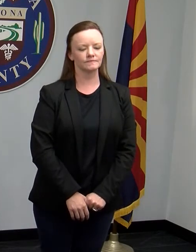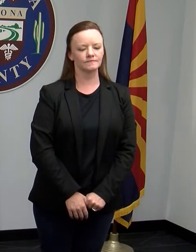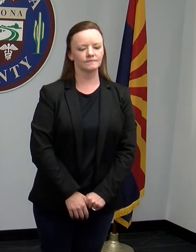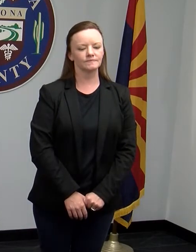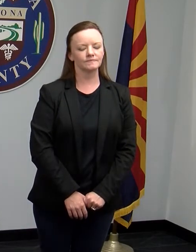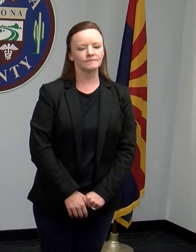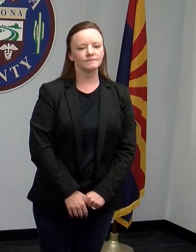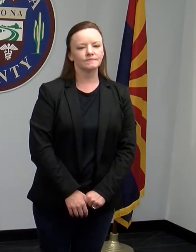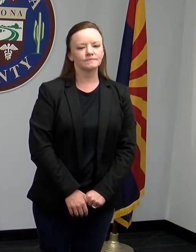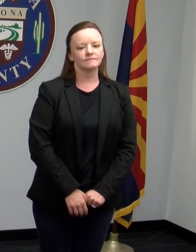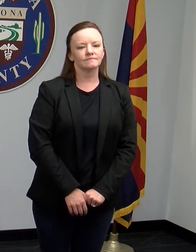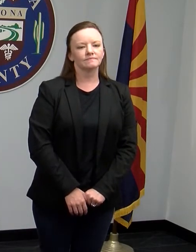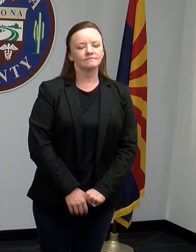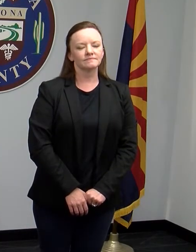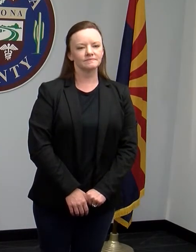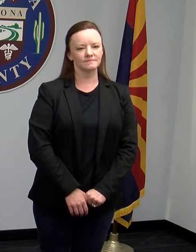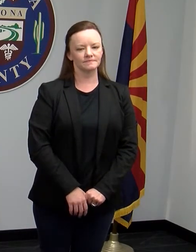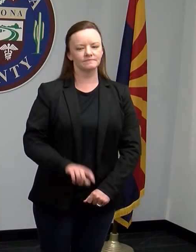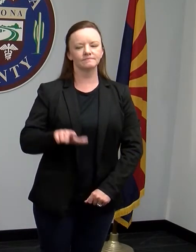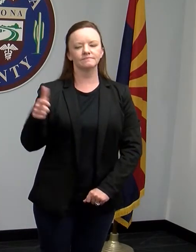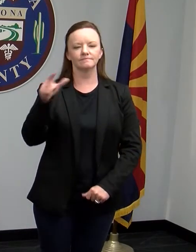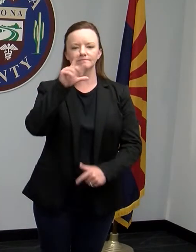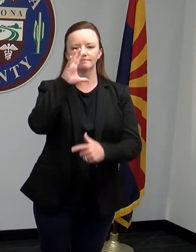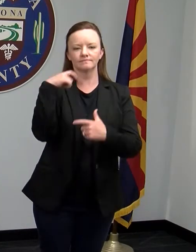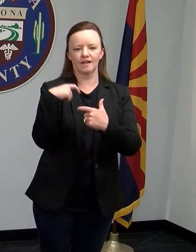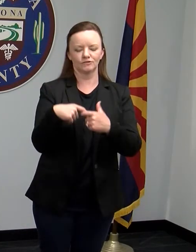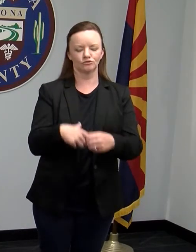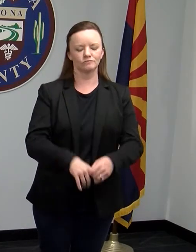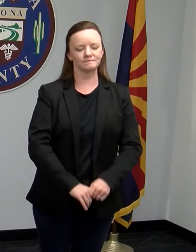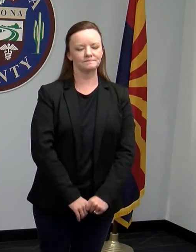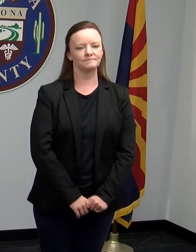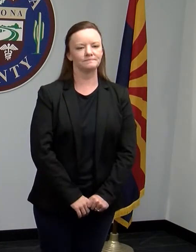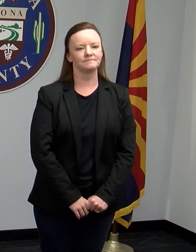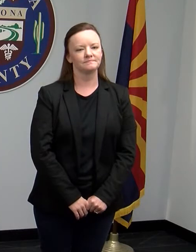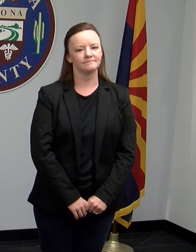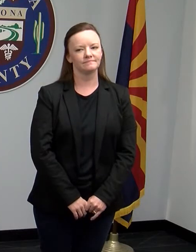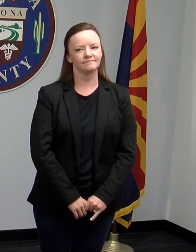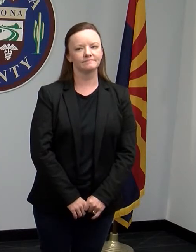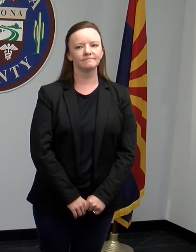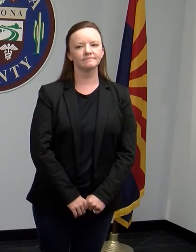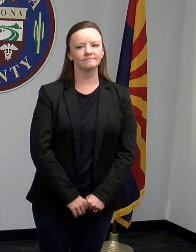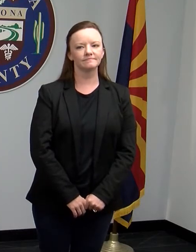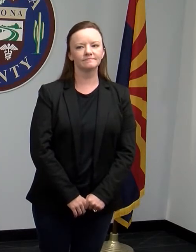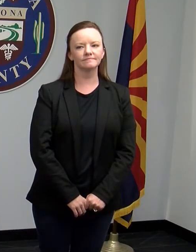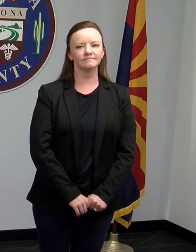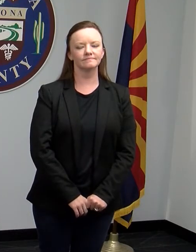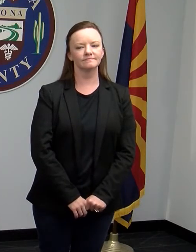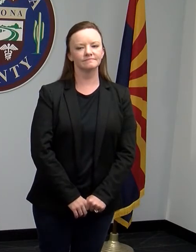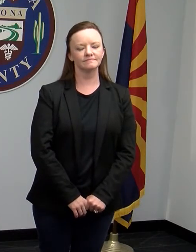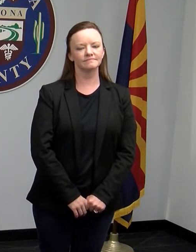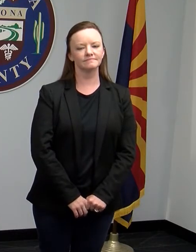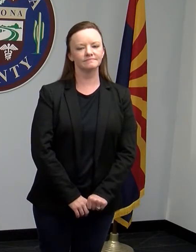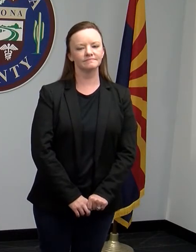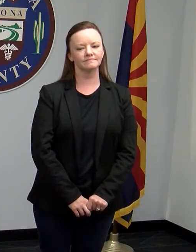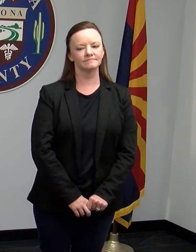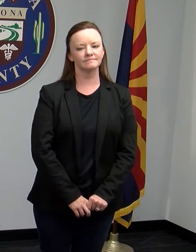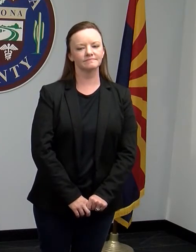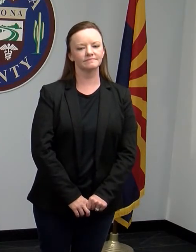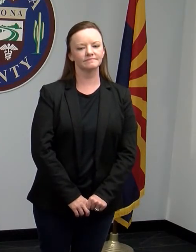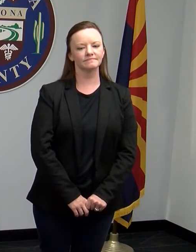The second question was, what is the mode that we are seeing in the hospitals, in the medical facilities, facilities, the long-term facilities,